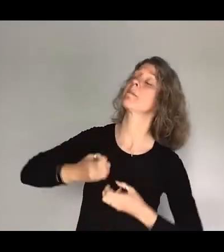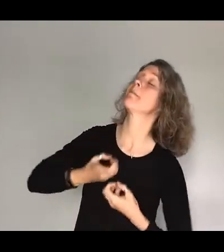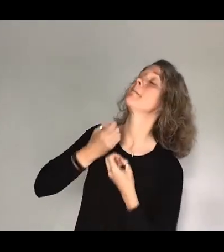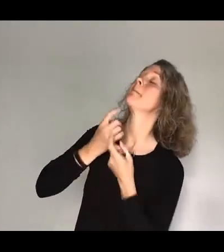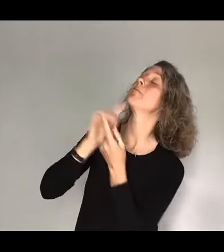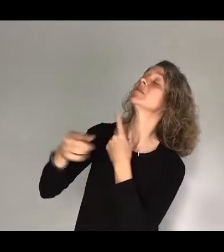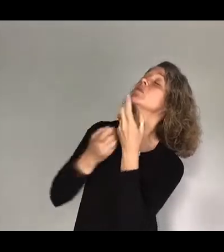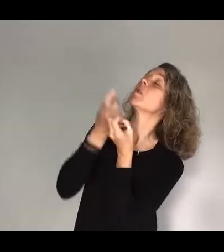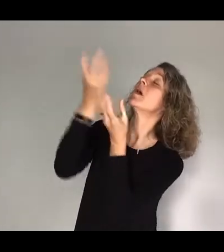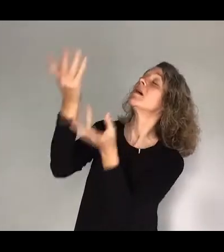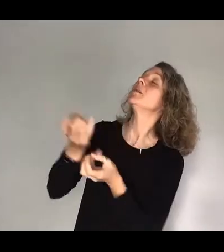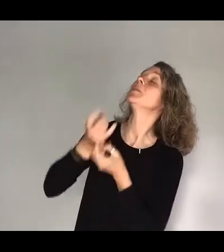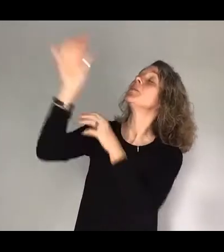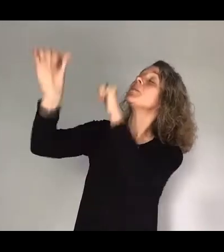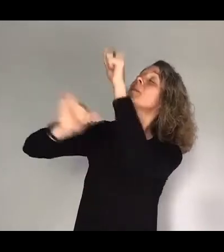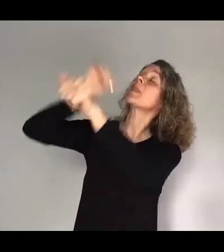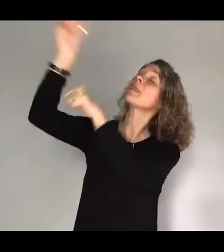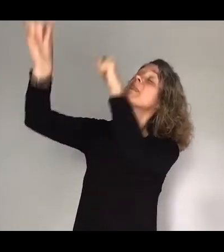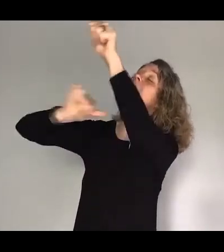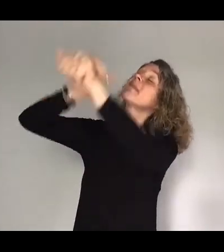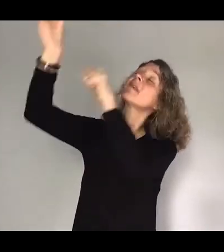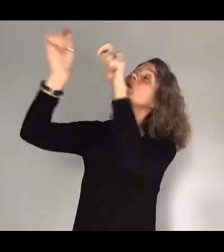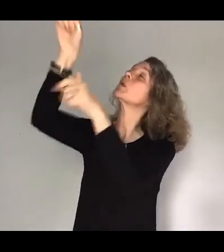out our praise to you only.